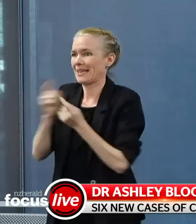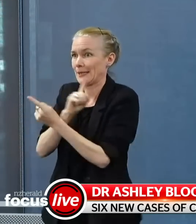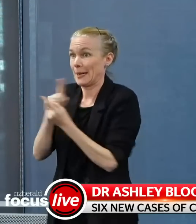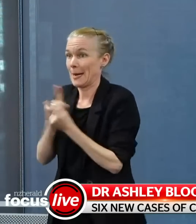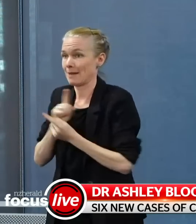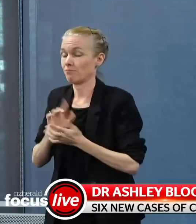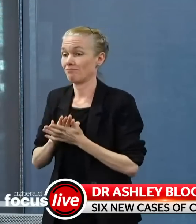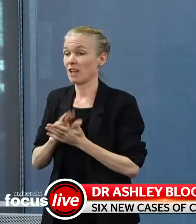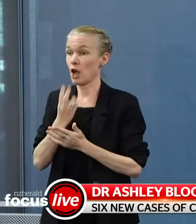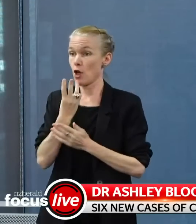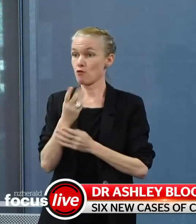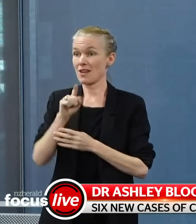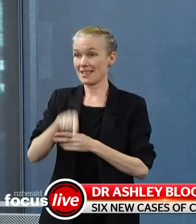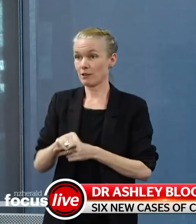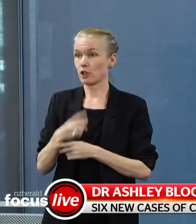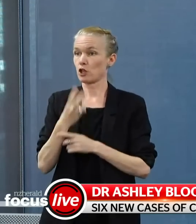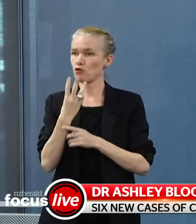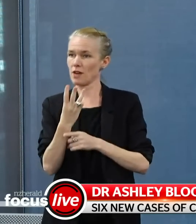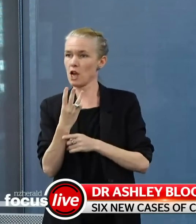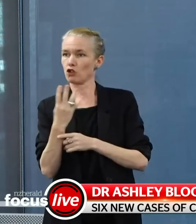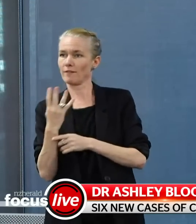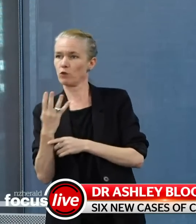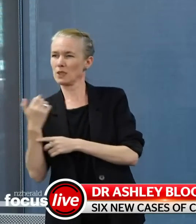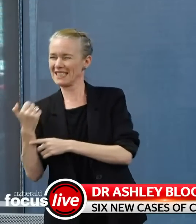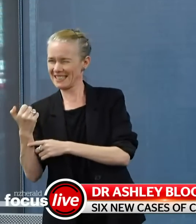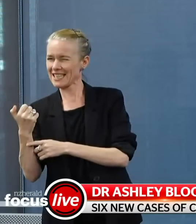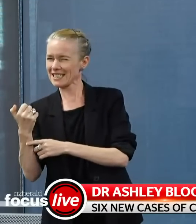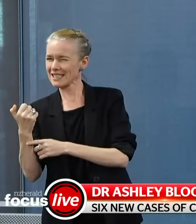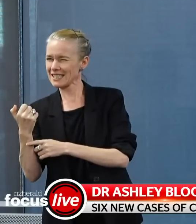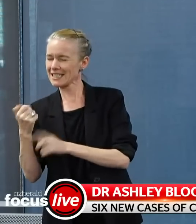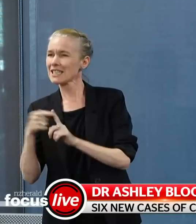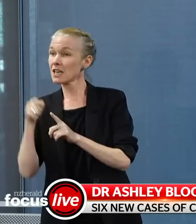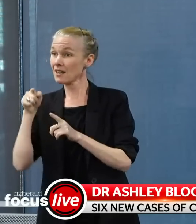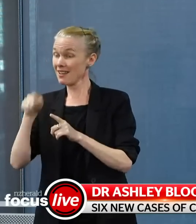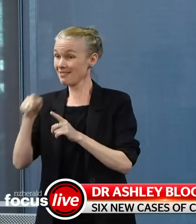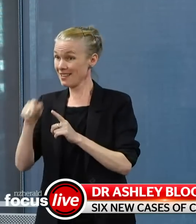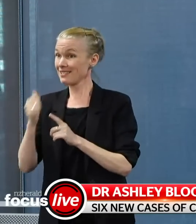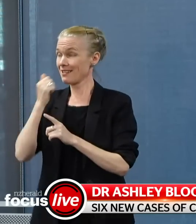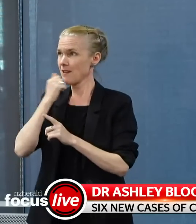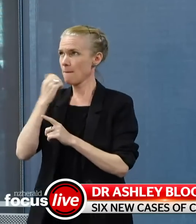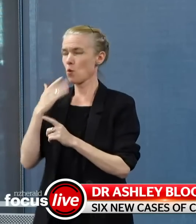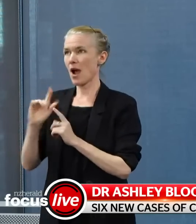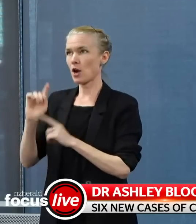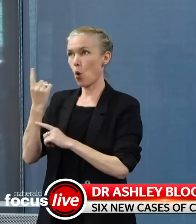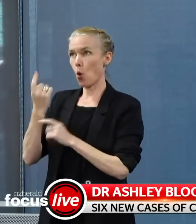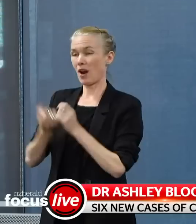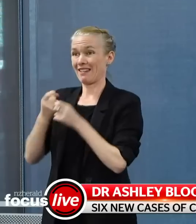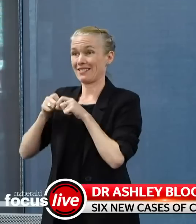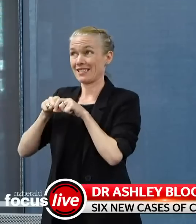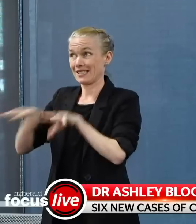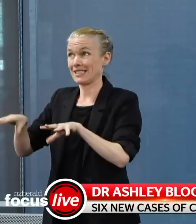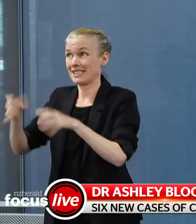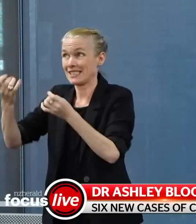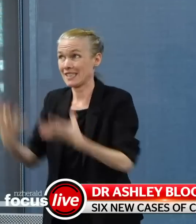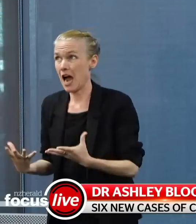3,346, which is the number from the start of the Auckland outbreak. Sure. But I mean,